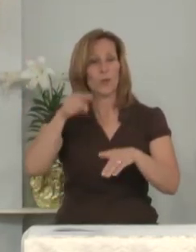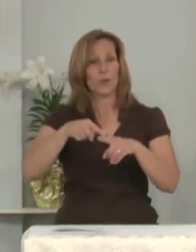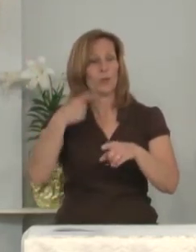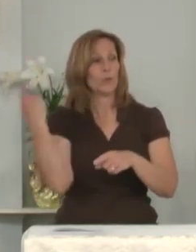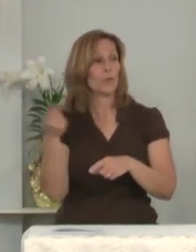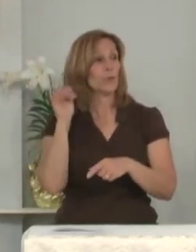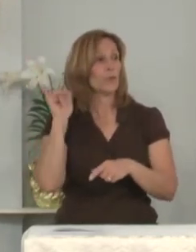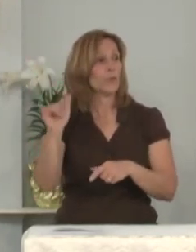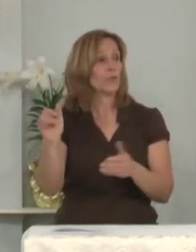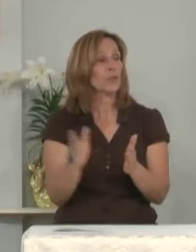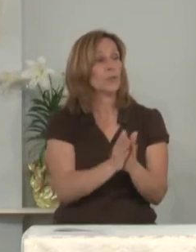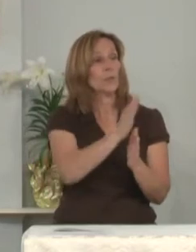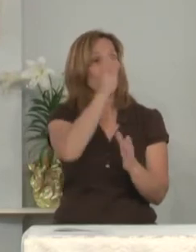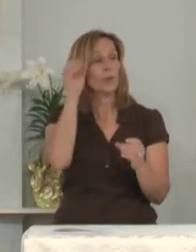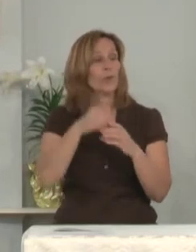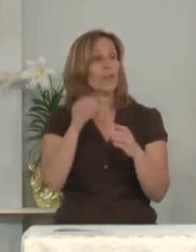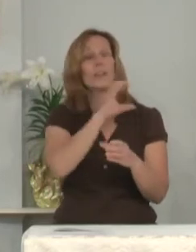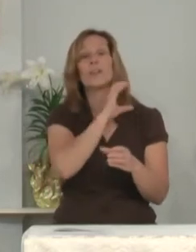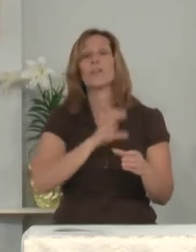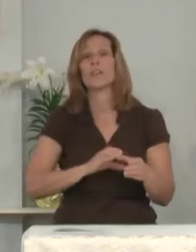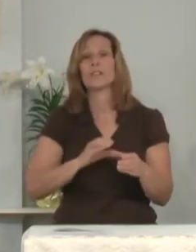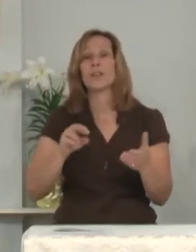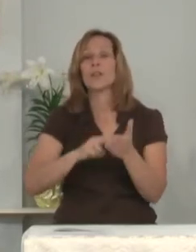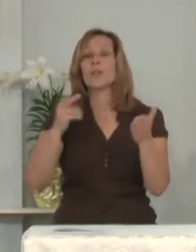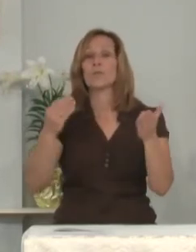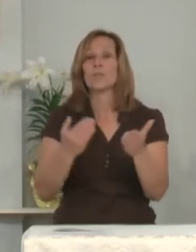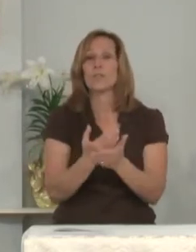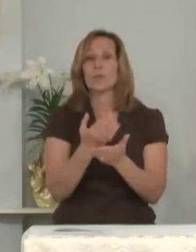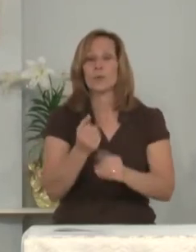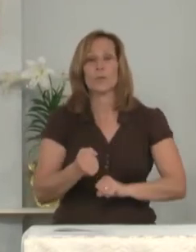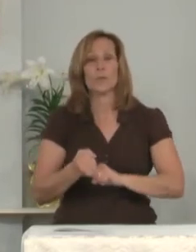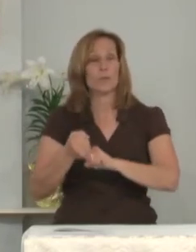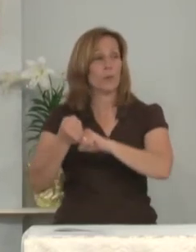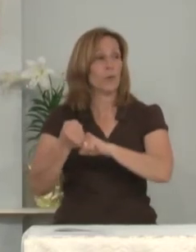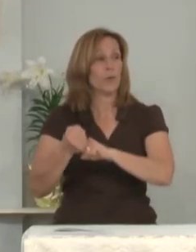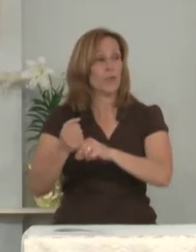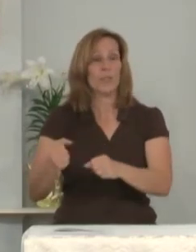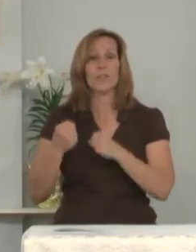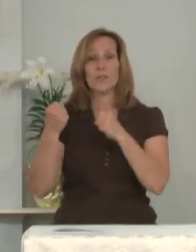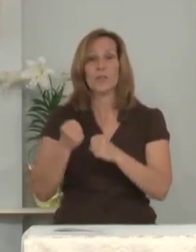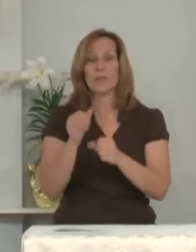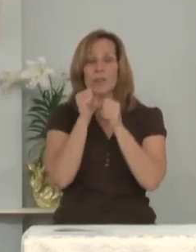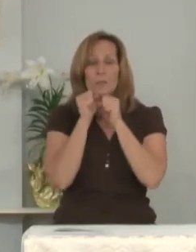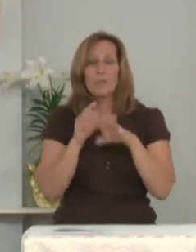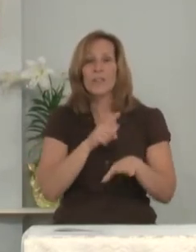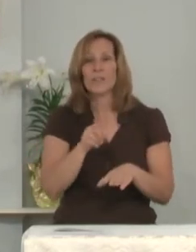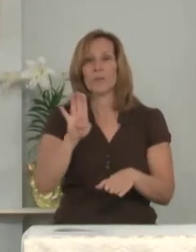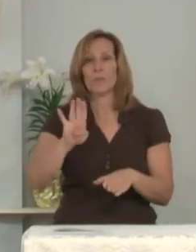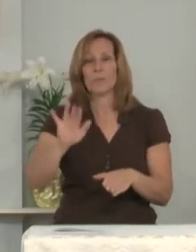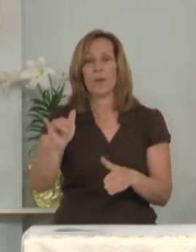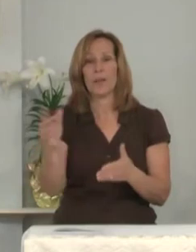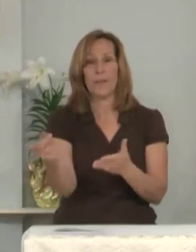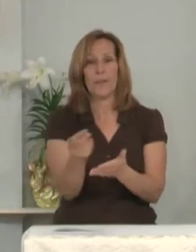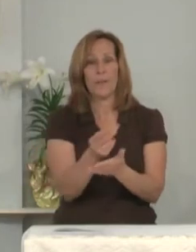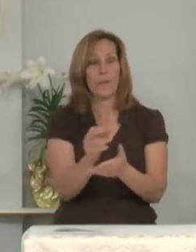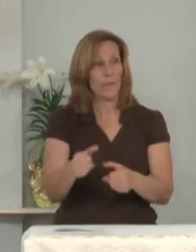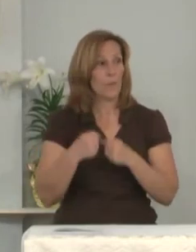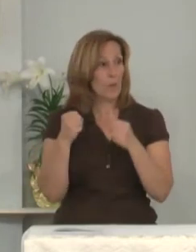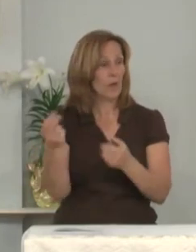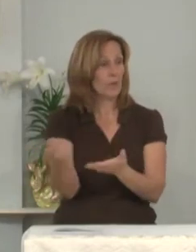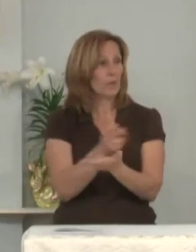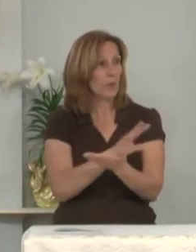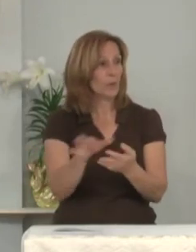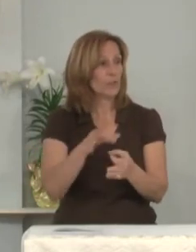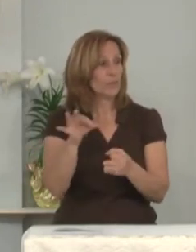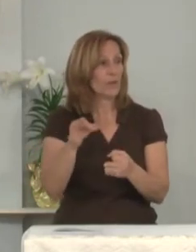eternal glory in Christ restore, support, strengthen, and bless you by the power of the Holy Spirit